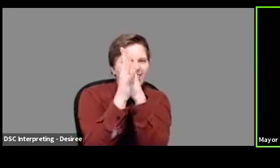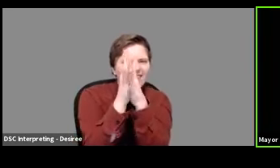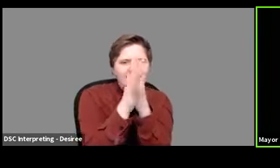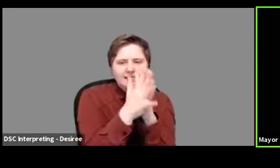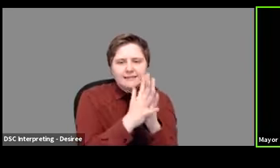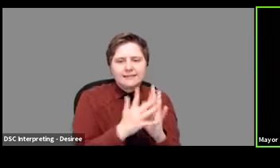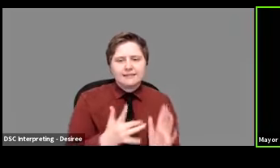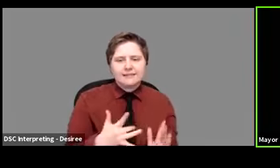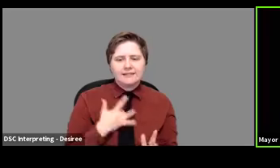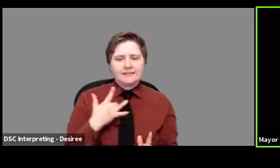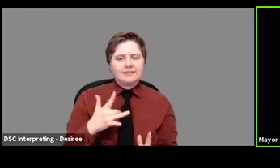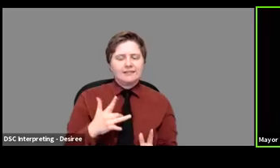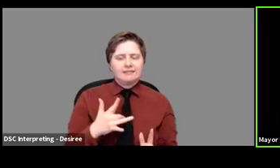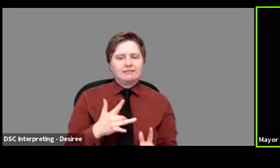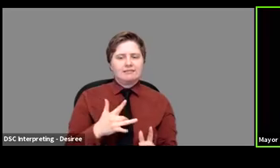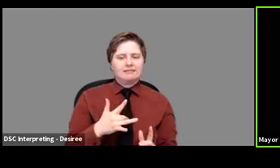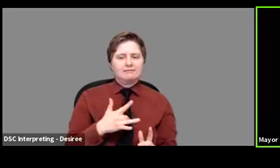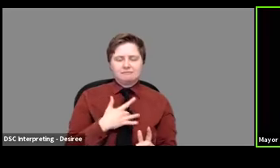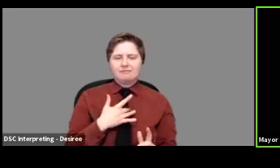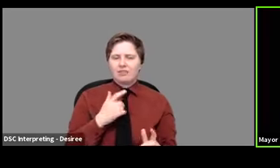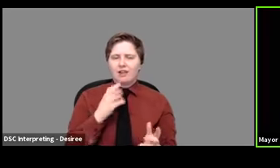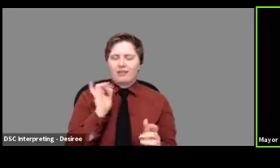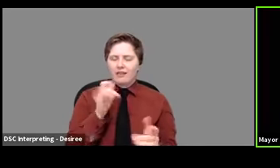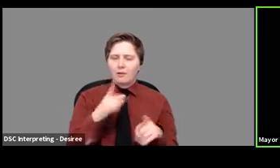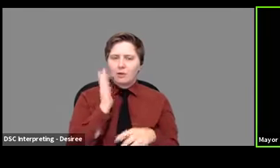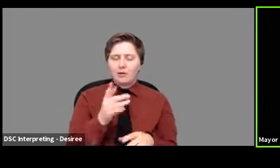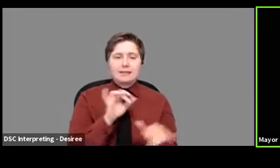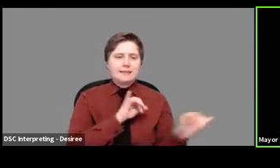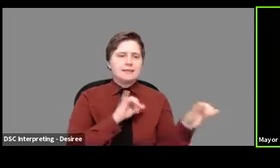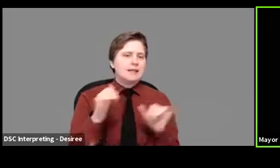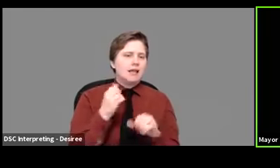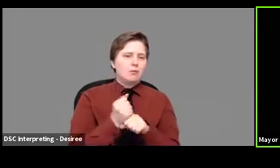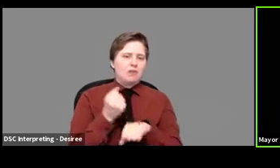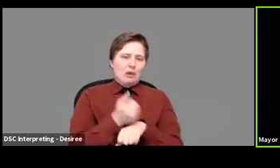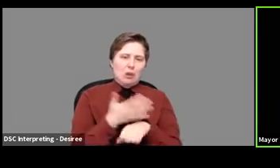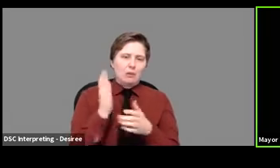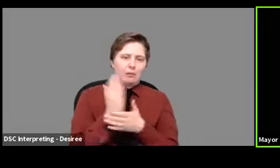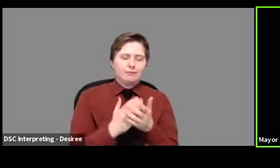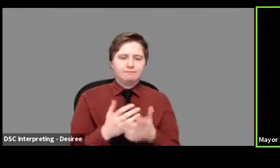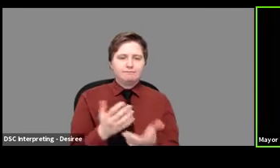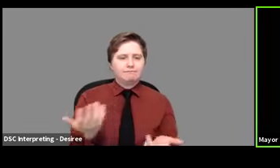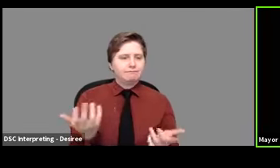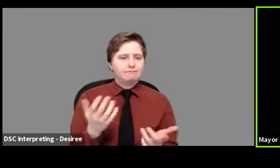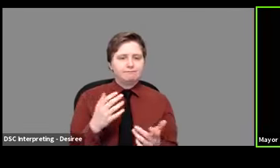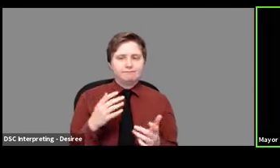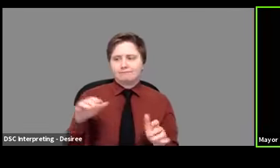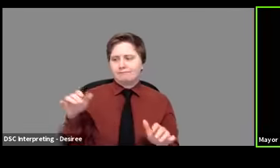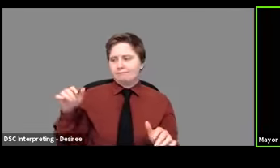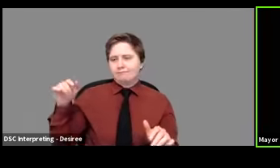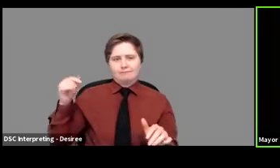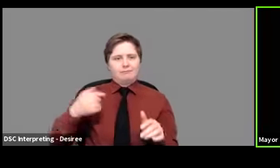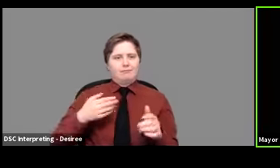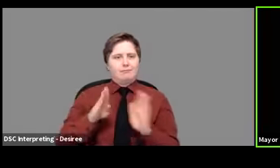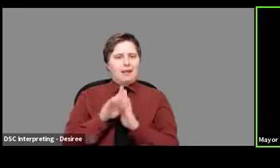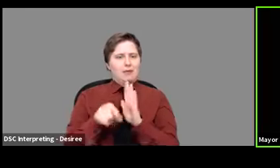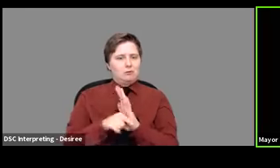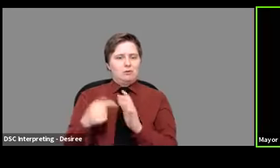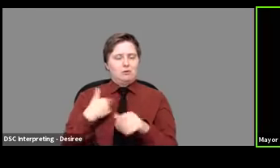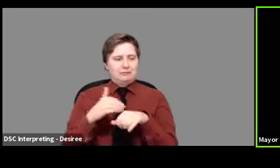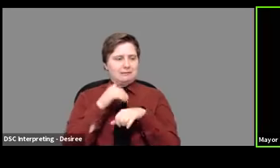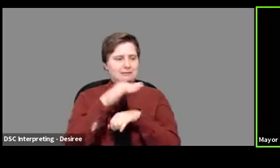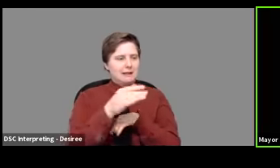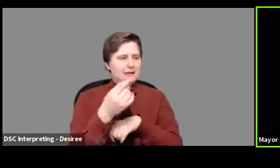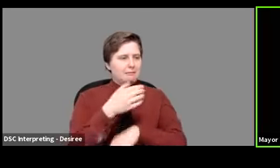senses will get complaints about that. And then just as we did on the early part of this crisis on the back end of it, you know, we'll send